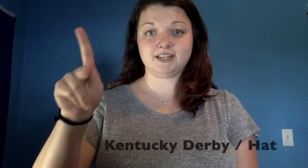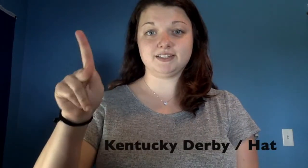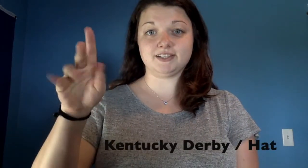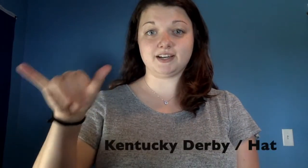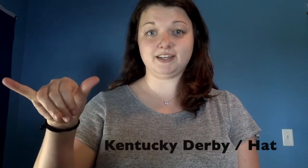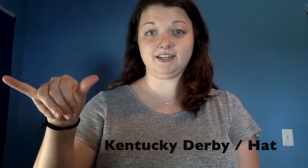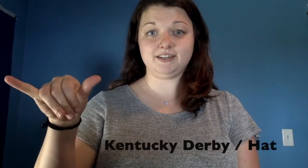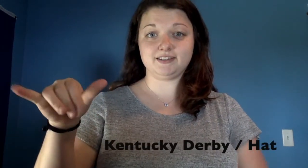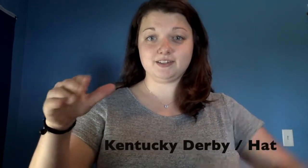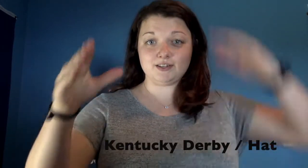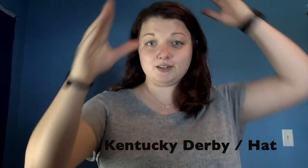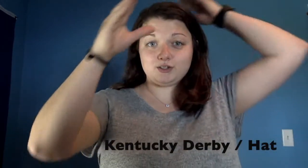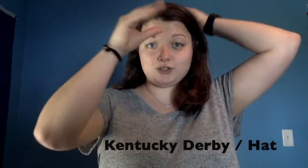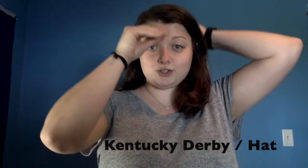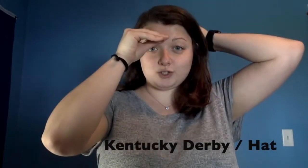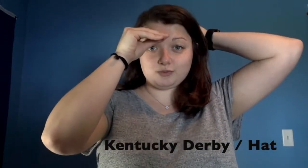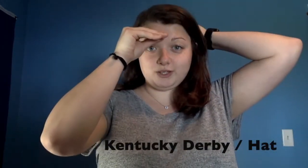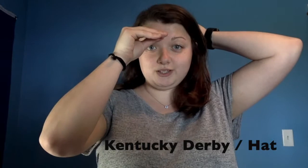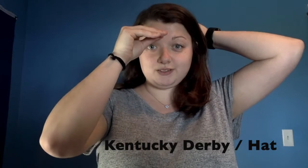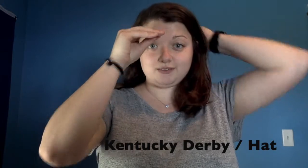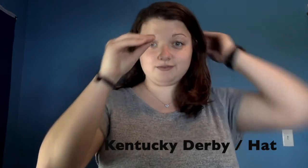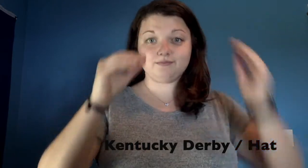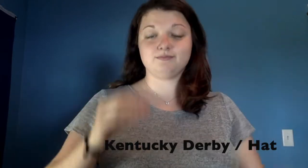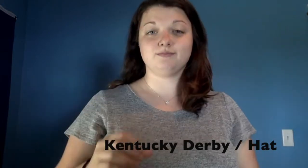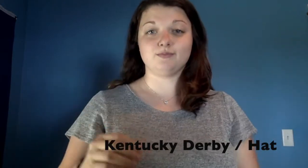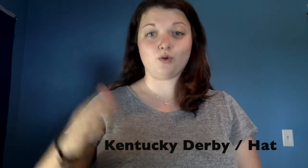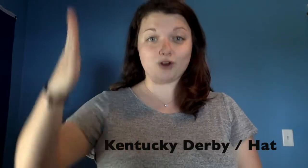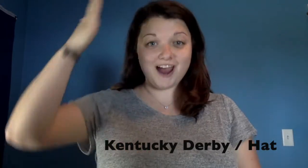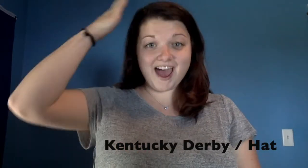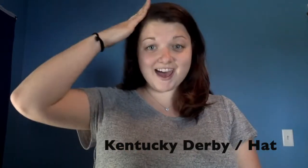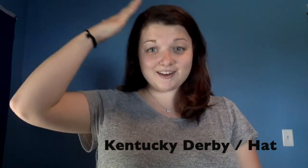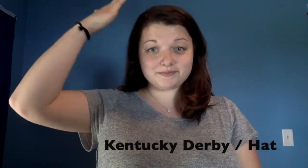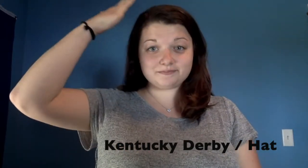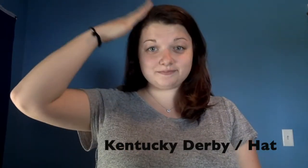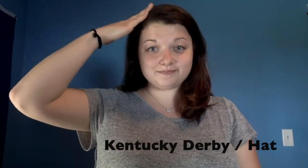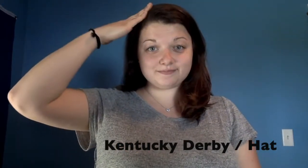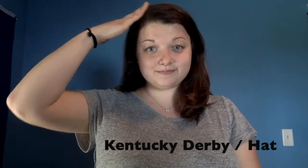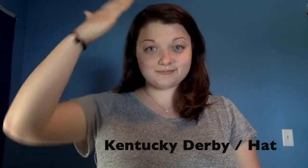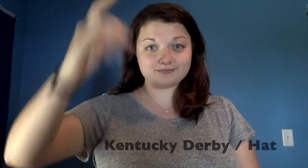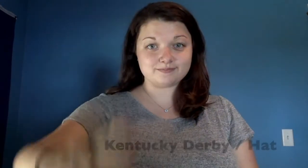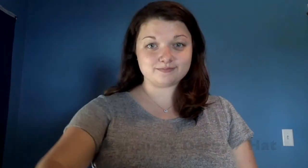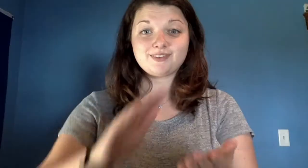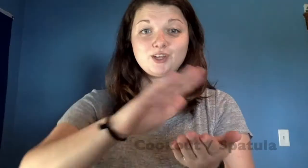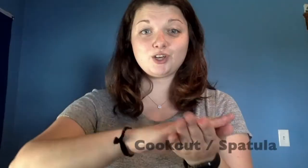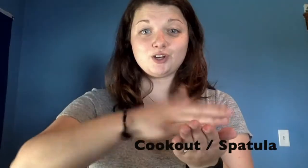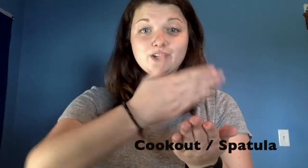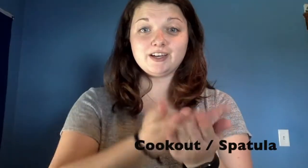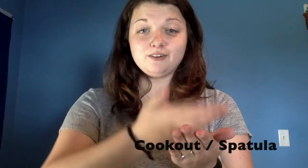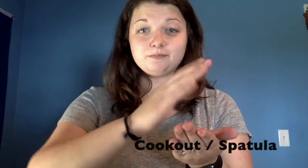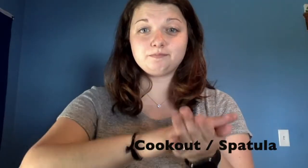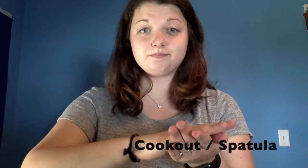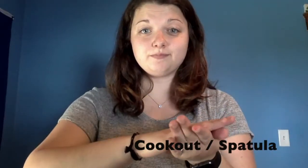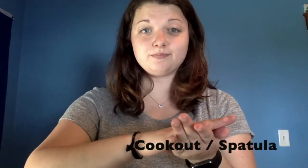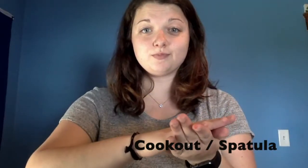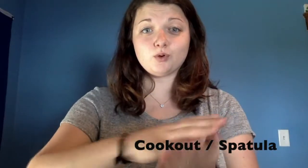Kentucky Derby, or hat, cookout, or